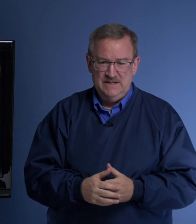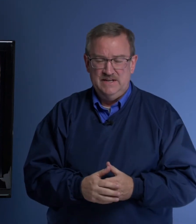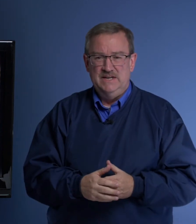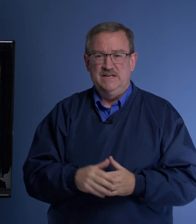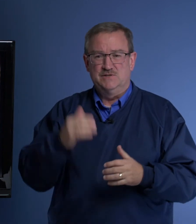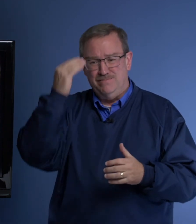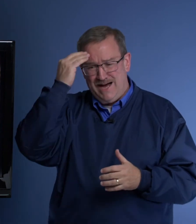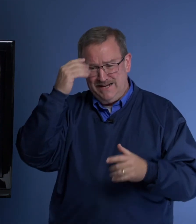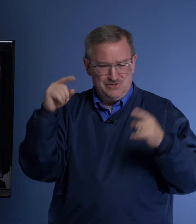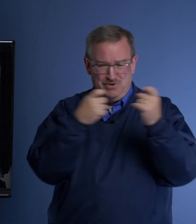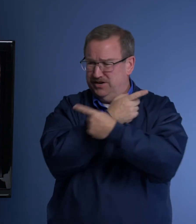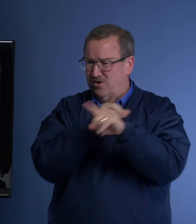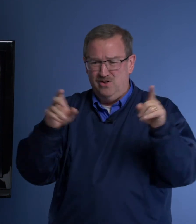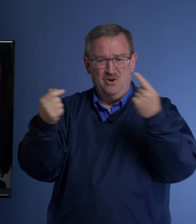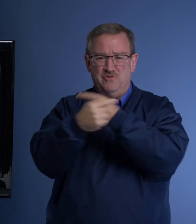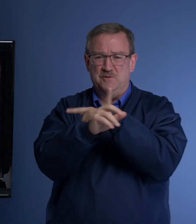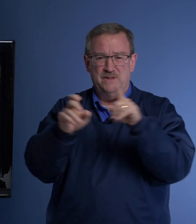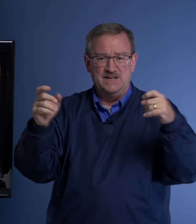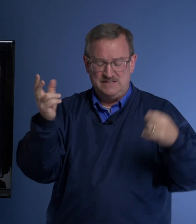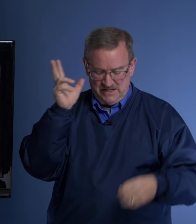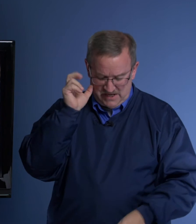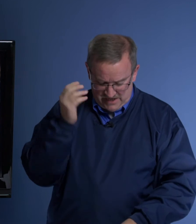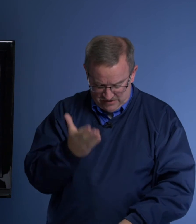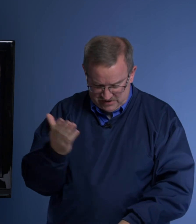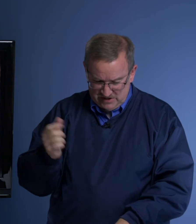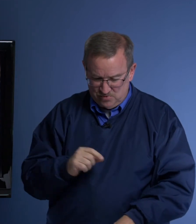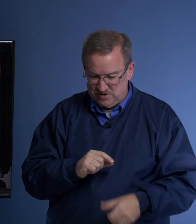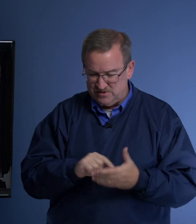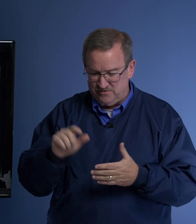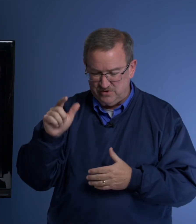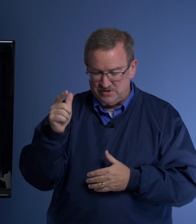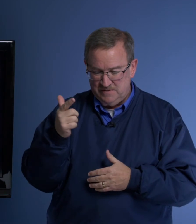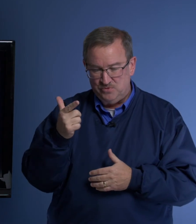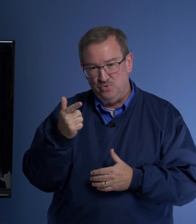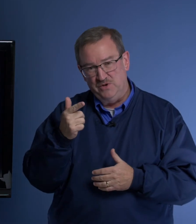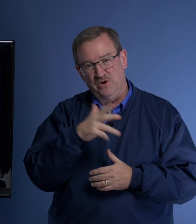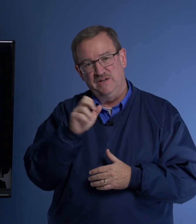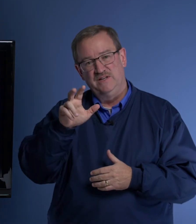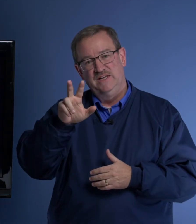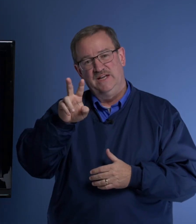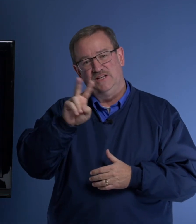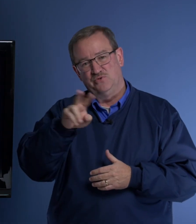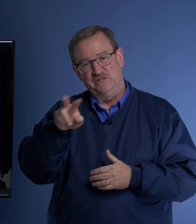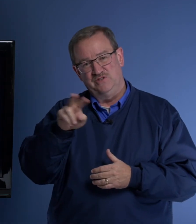His mind is running all over the place. He hears these words in verse 21 and 22.